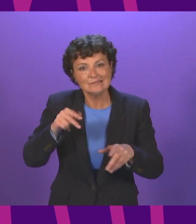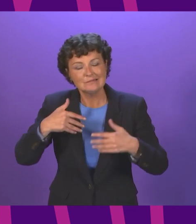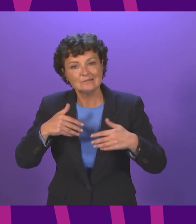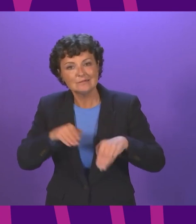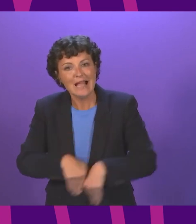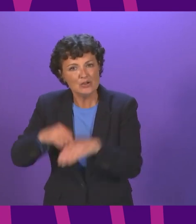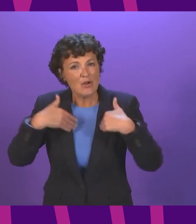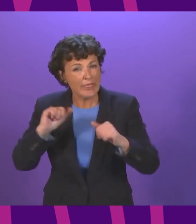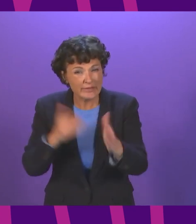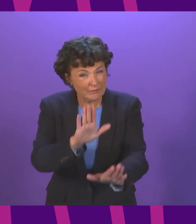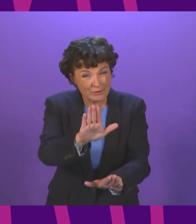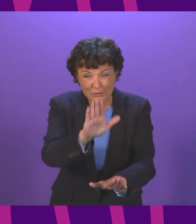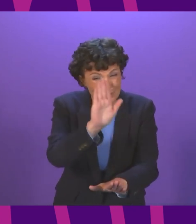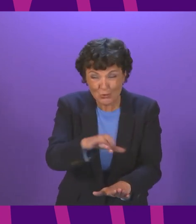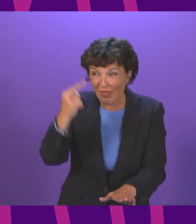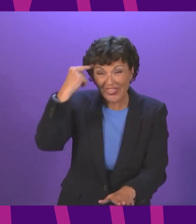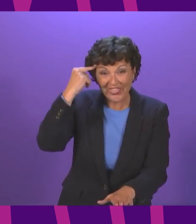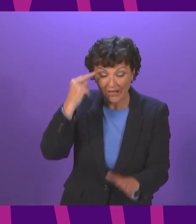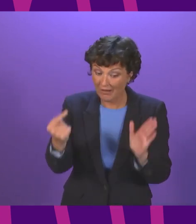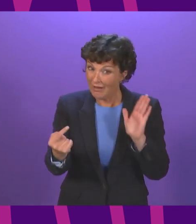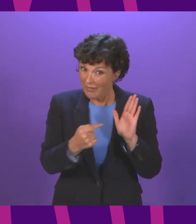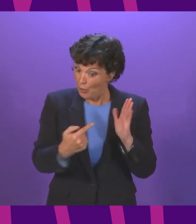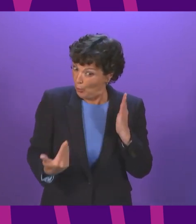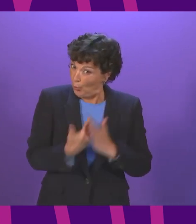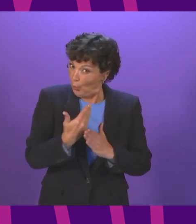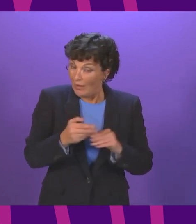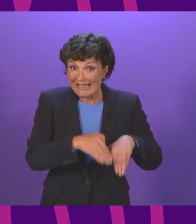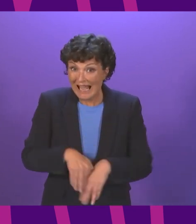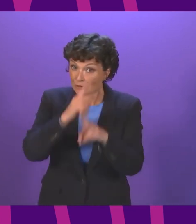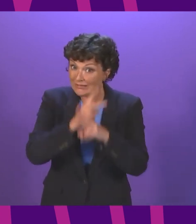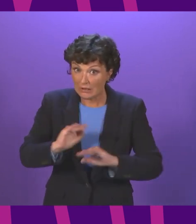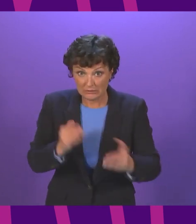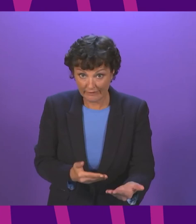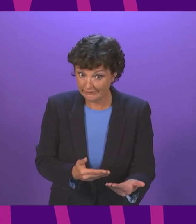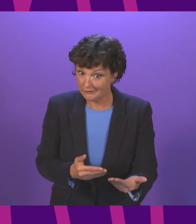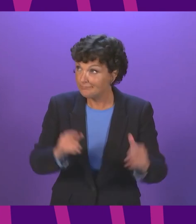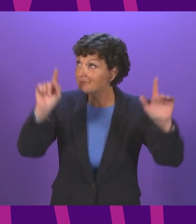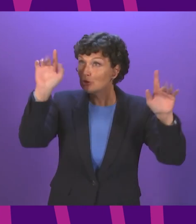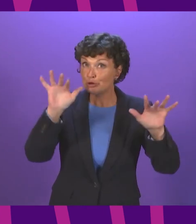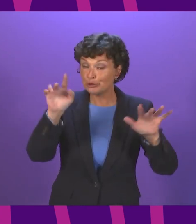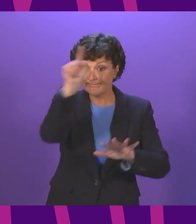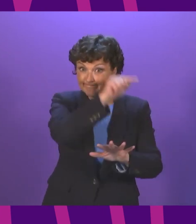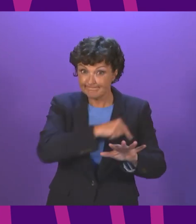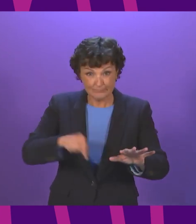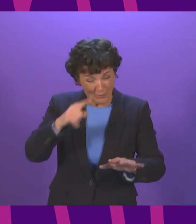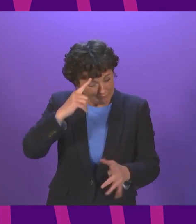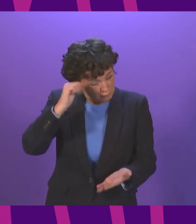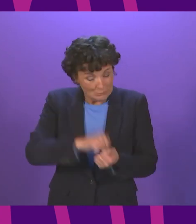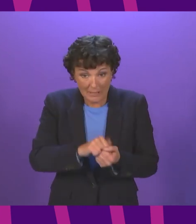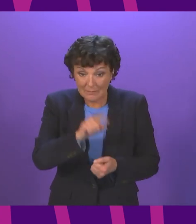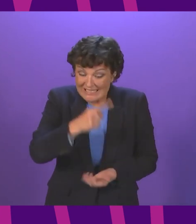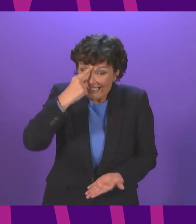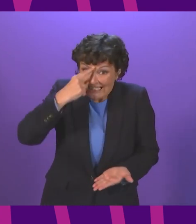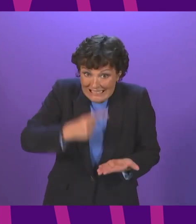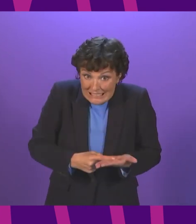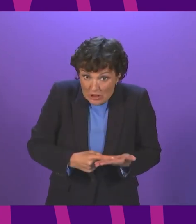that particular issue and sensitivity about the importance of what lies at the heart of the decision-making around a